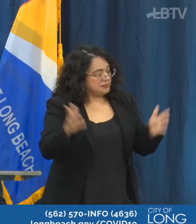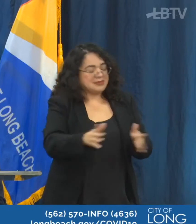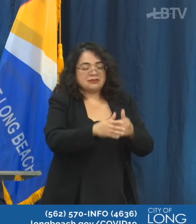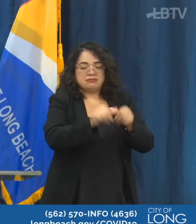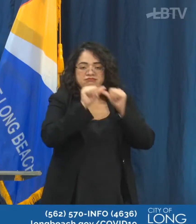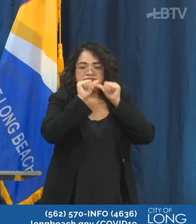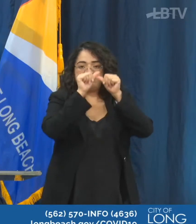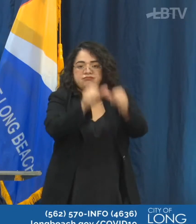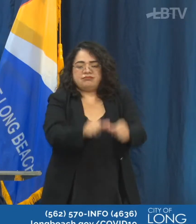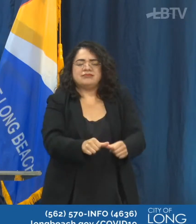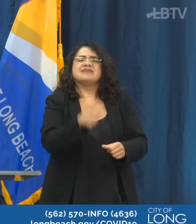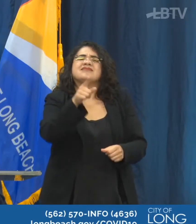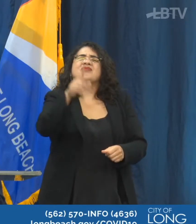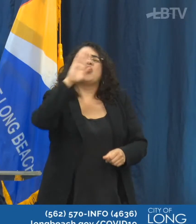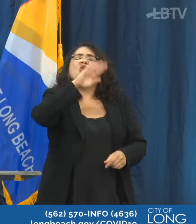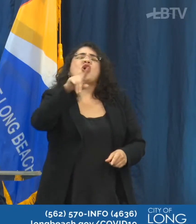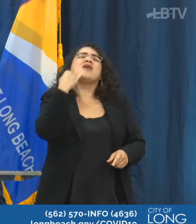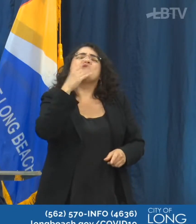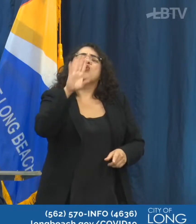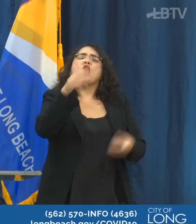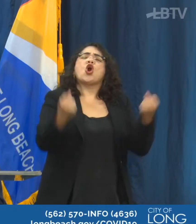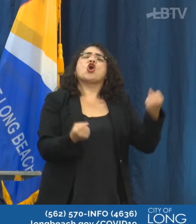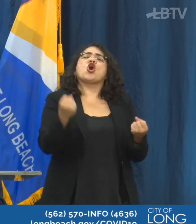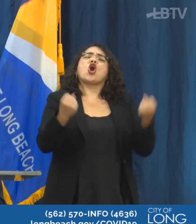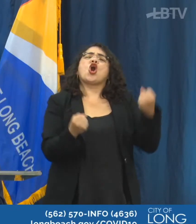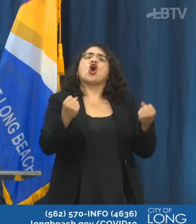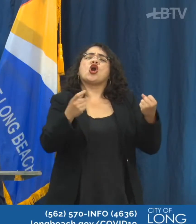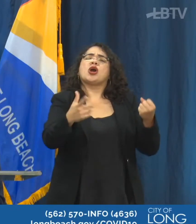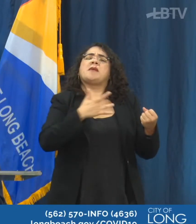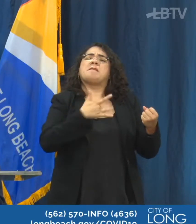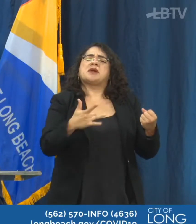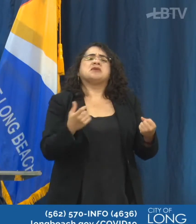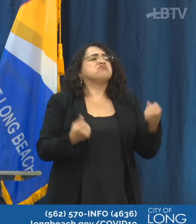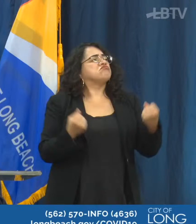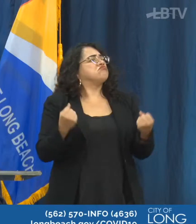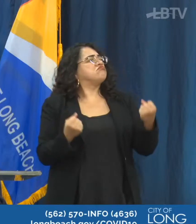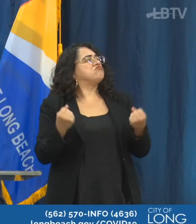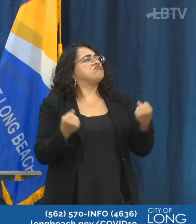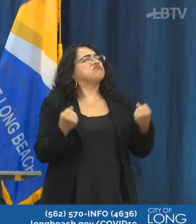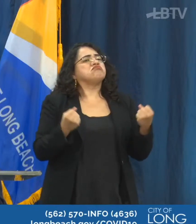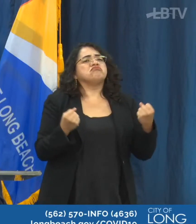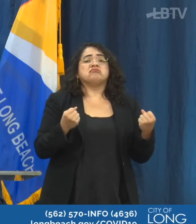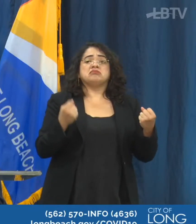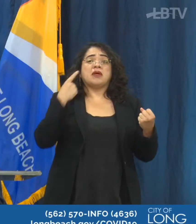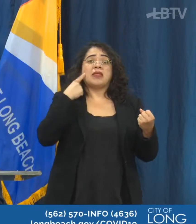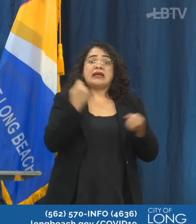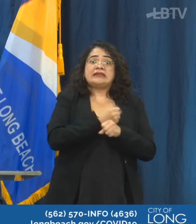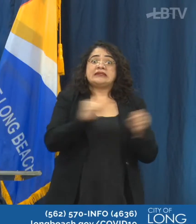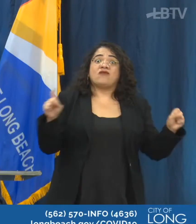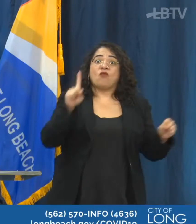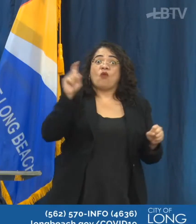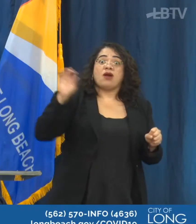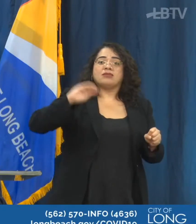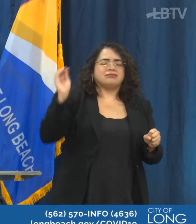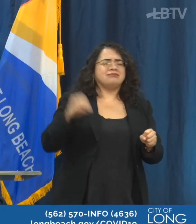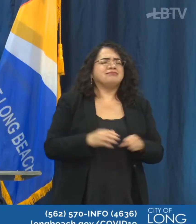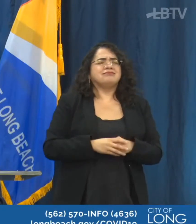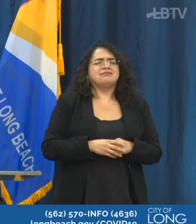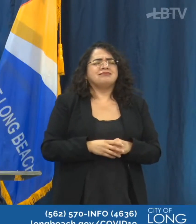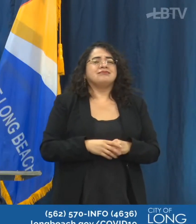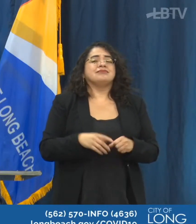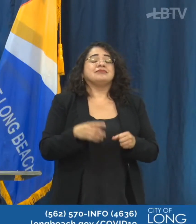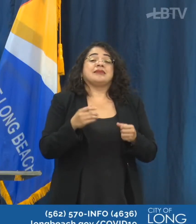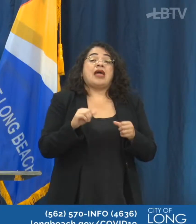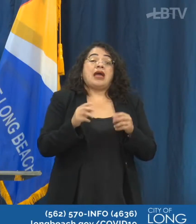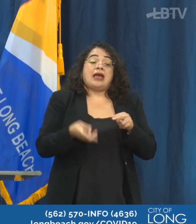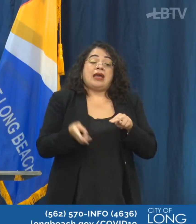you were getting in your car. So is driving a car safe? There's risk of driving a car. The way we make it safer is we wear our